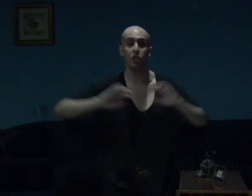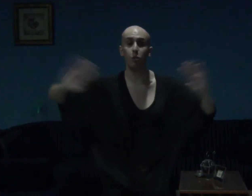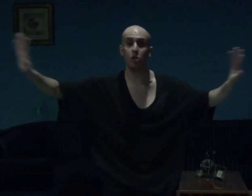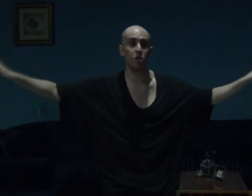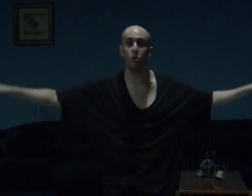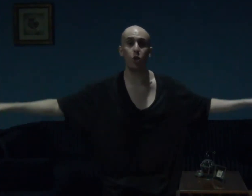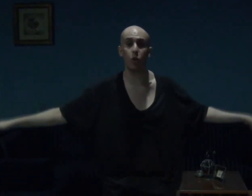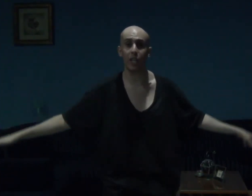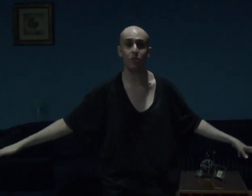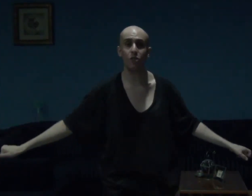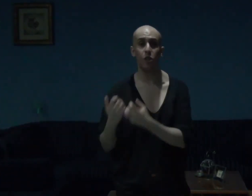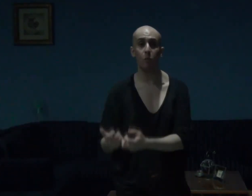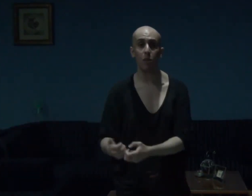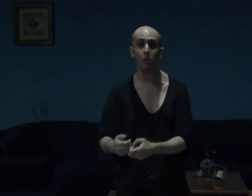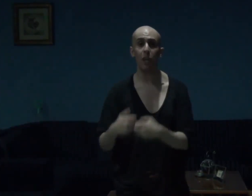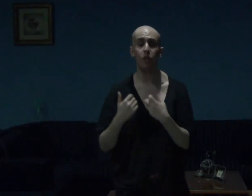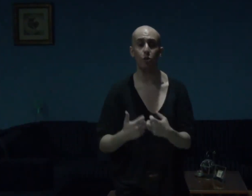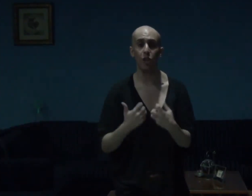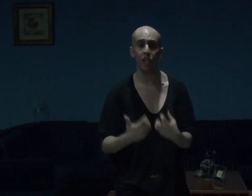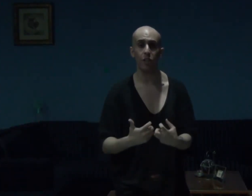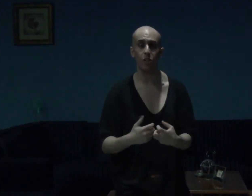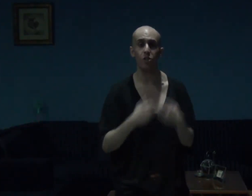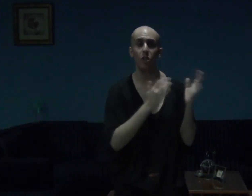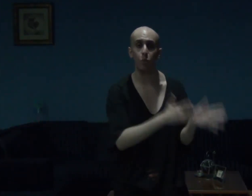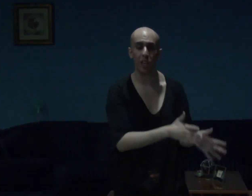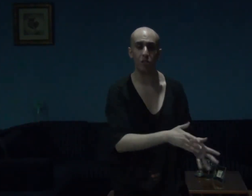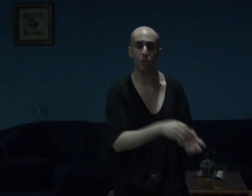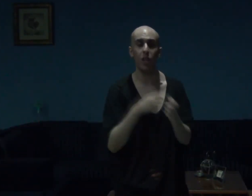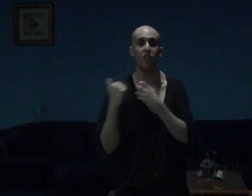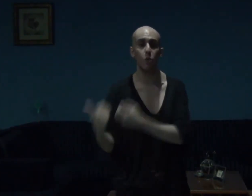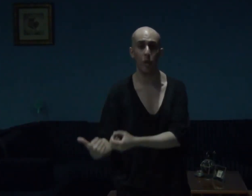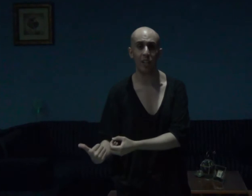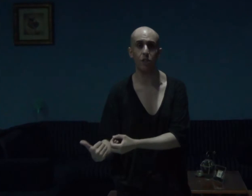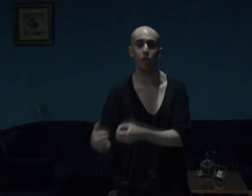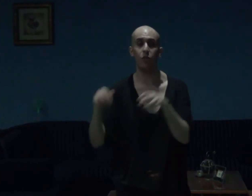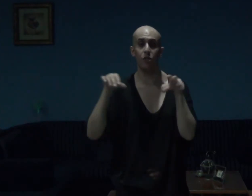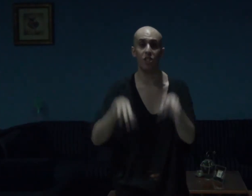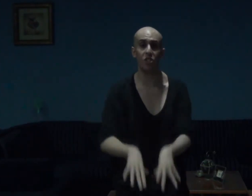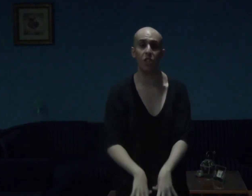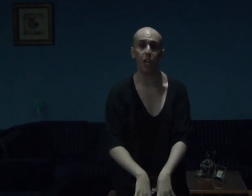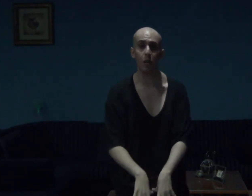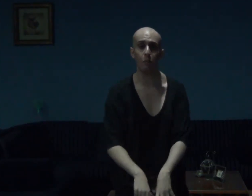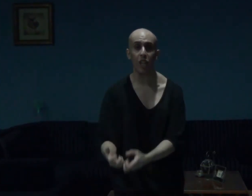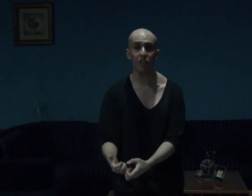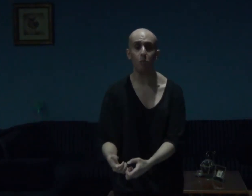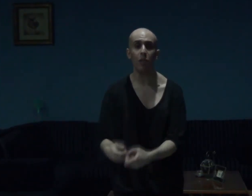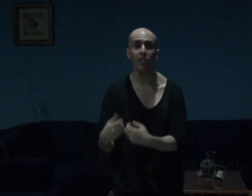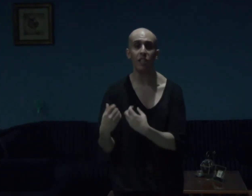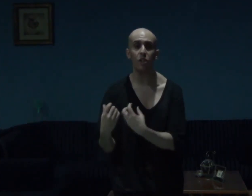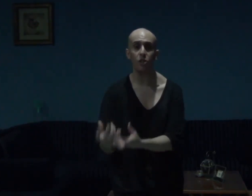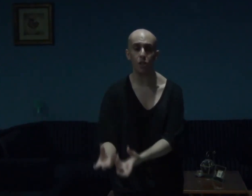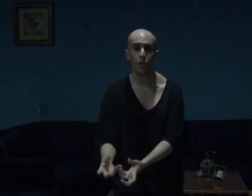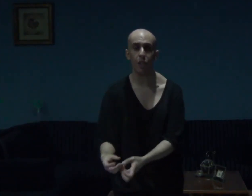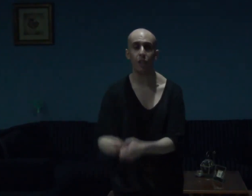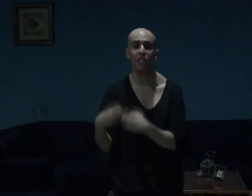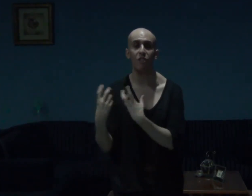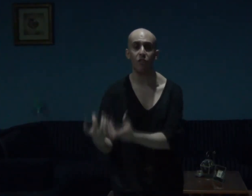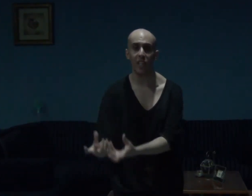she was so great, Tamim Antonidis, the writer, and director, for this game, gave Melina Jürgen, an advice,